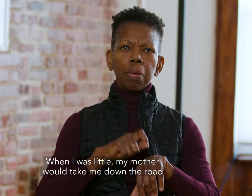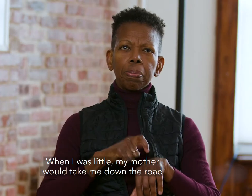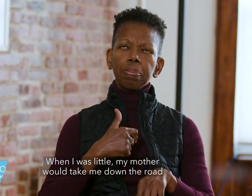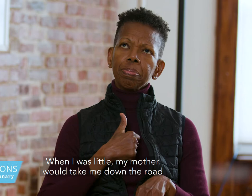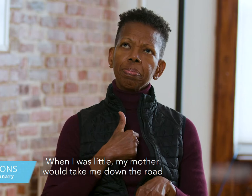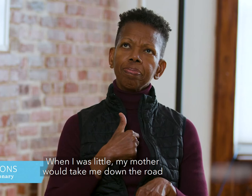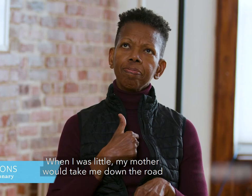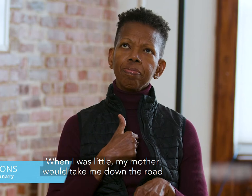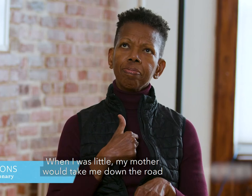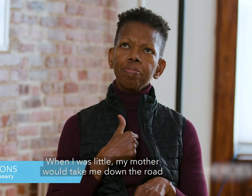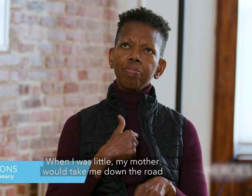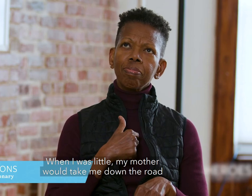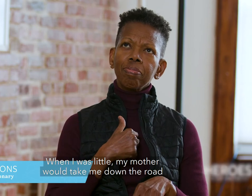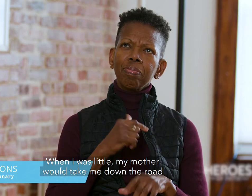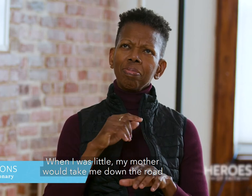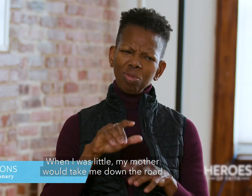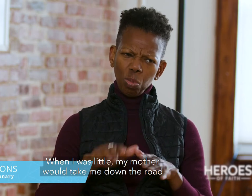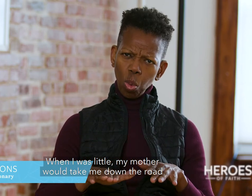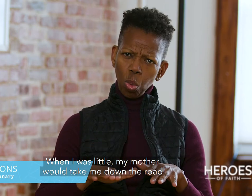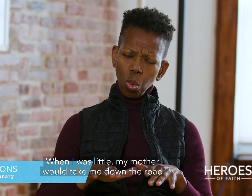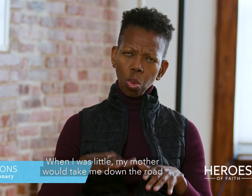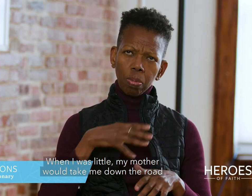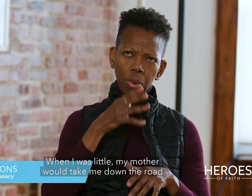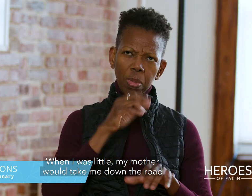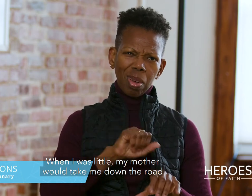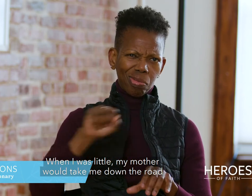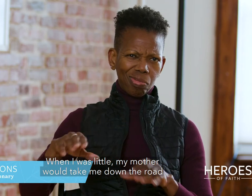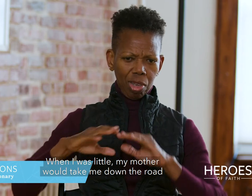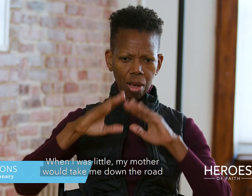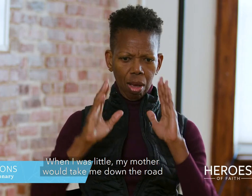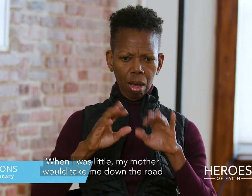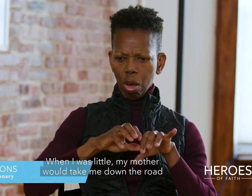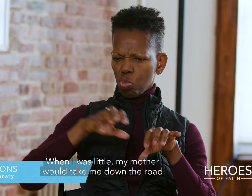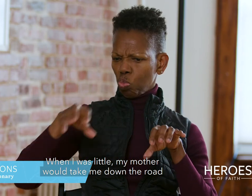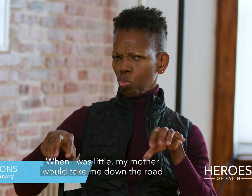When I was little, my mother would take me down the road.